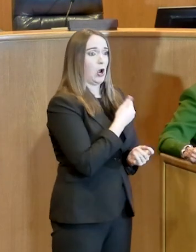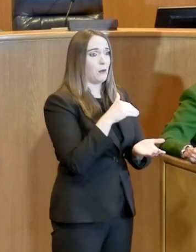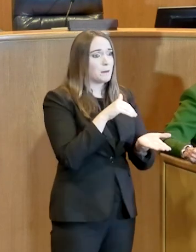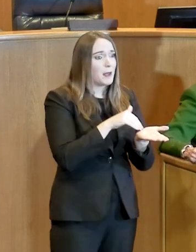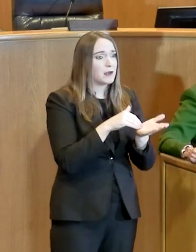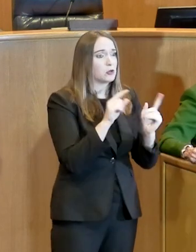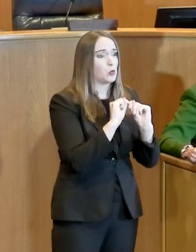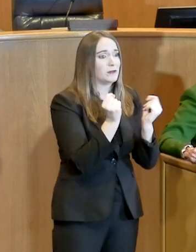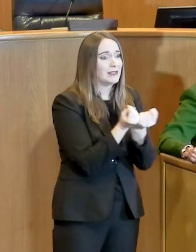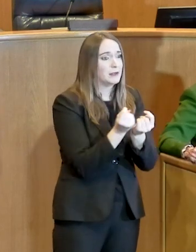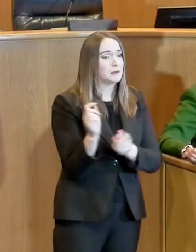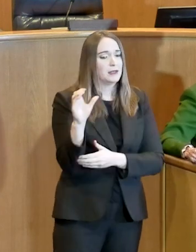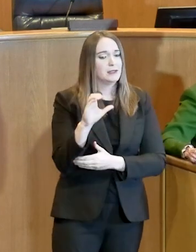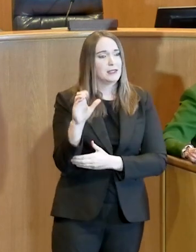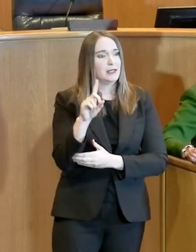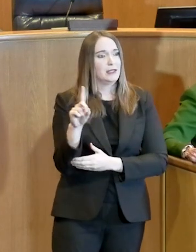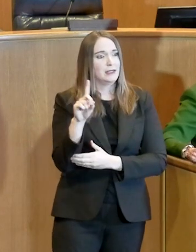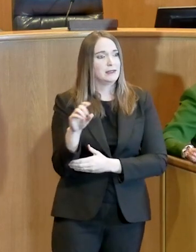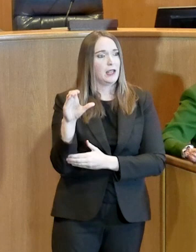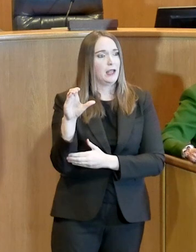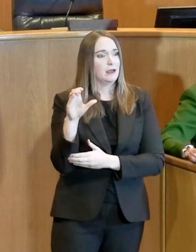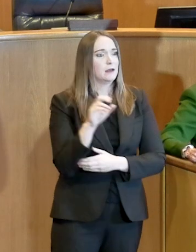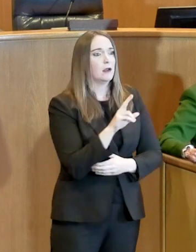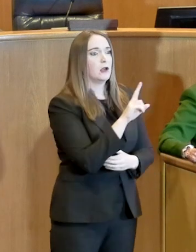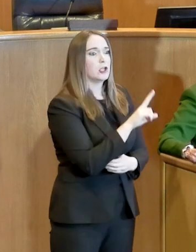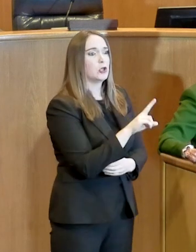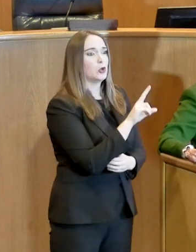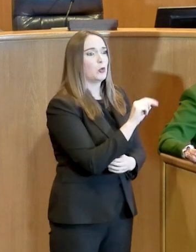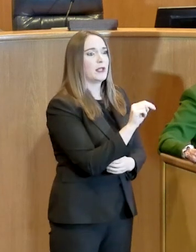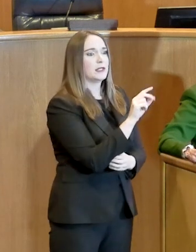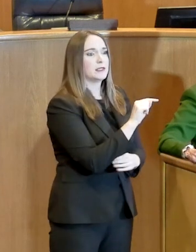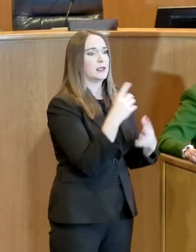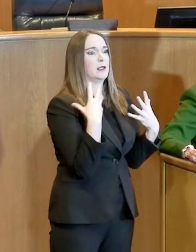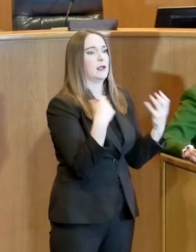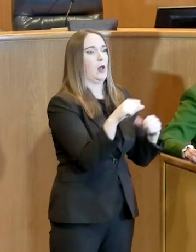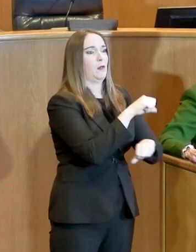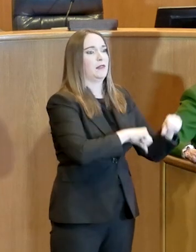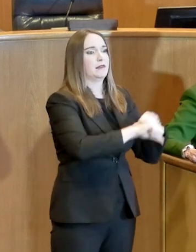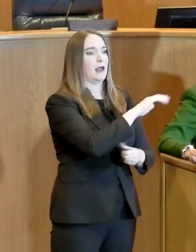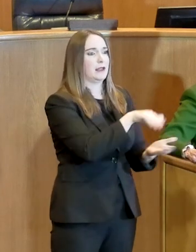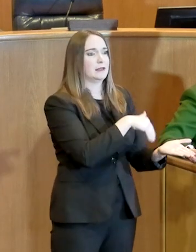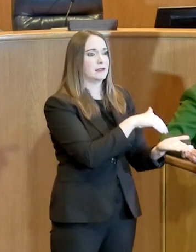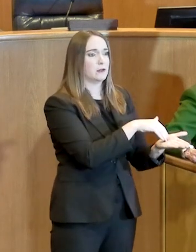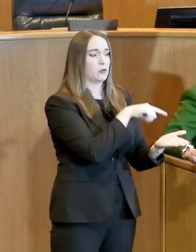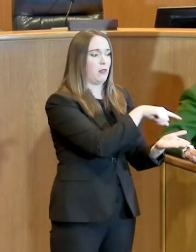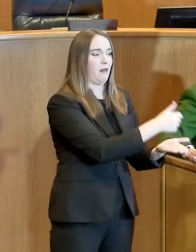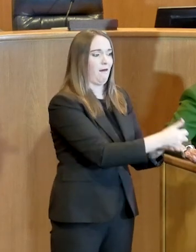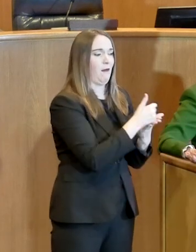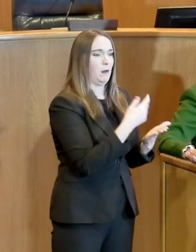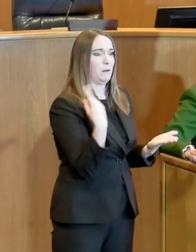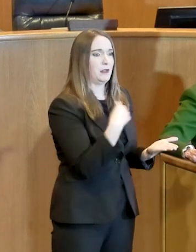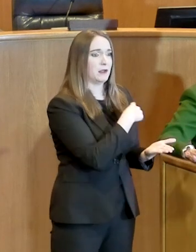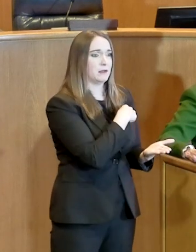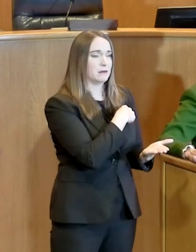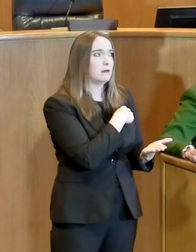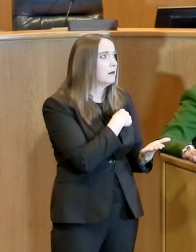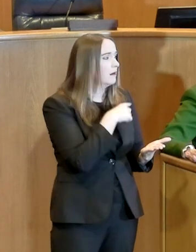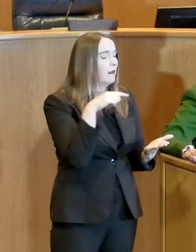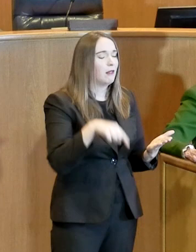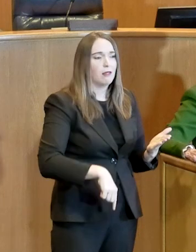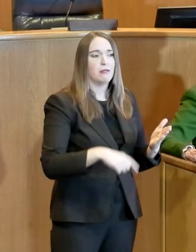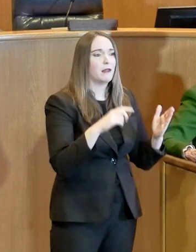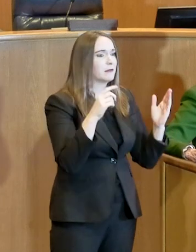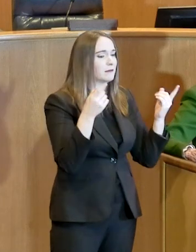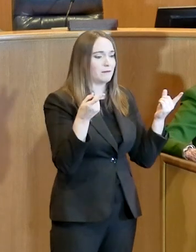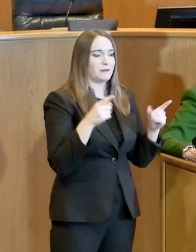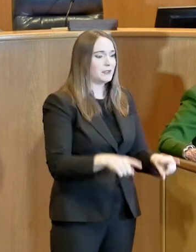Health Science Center is here. So many more have been advising us. It's an incredibly fluid situation. Who would have thought last Thursday